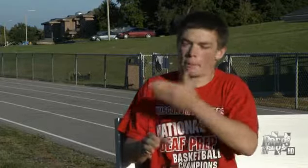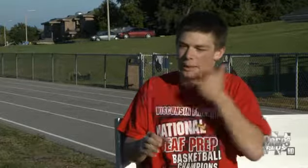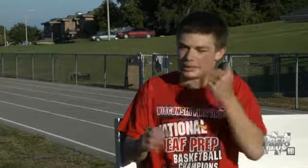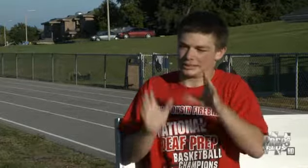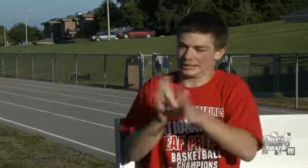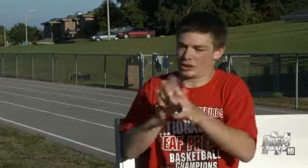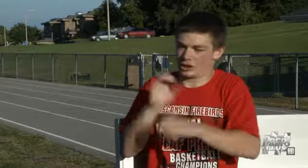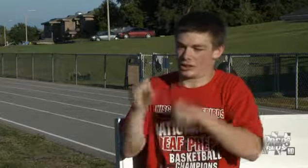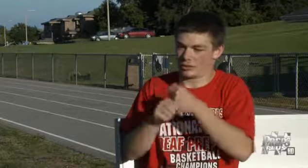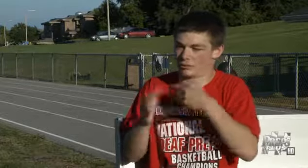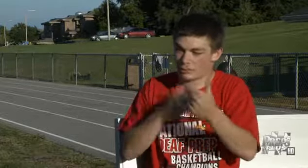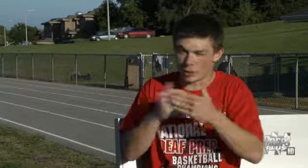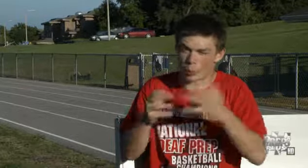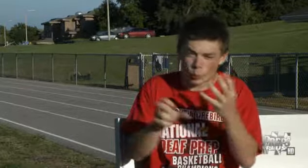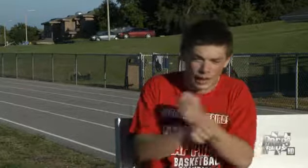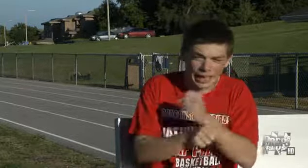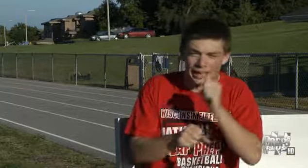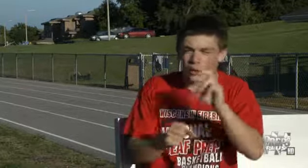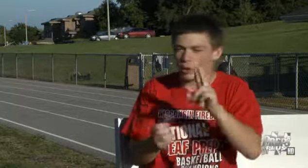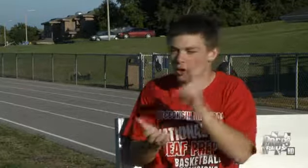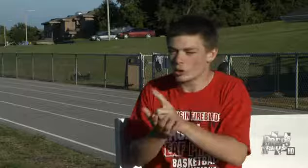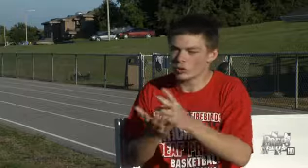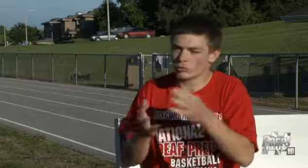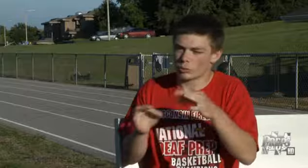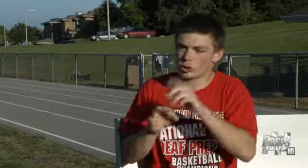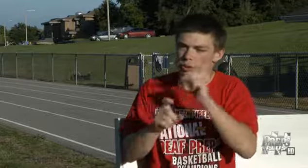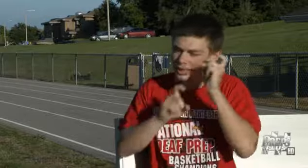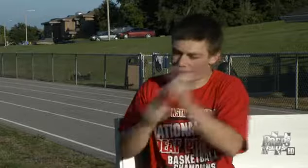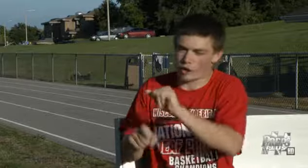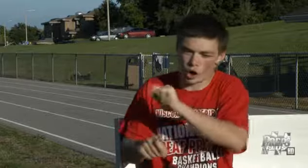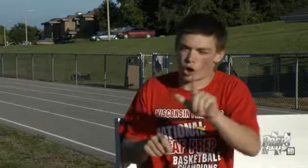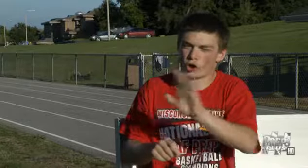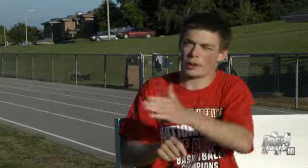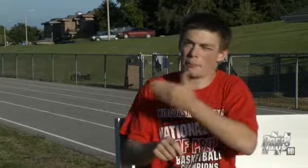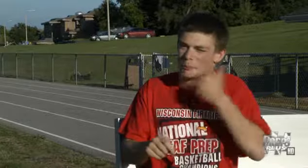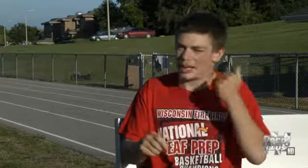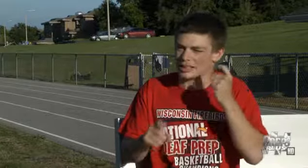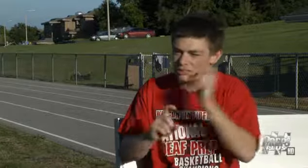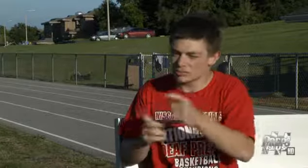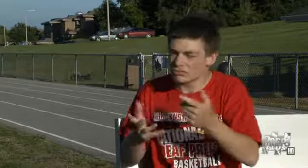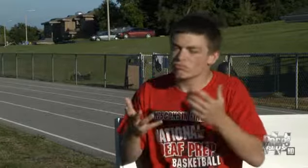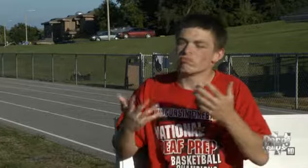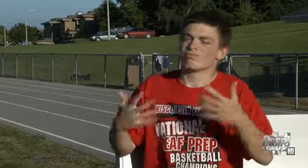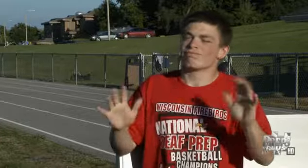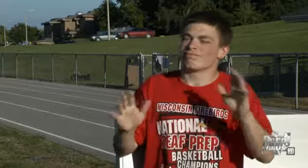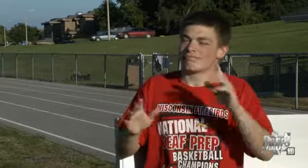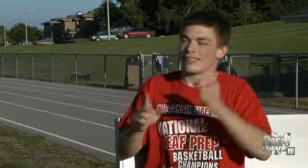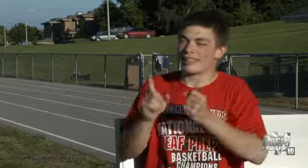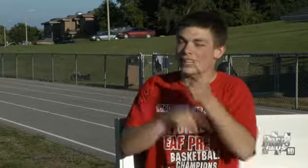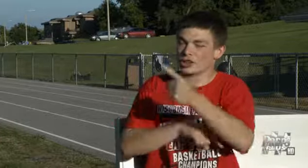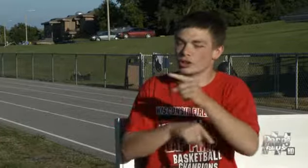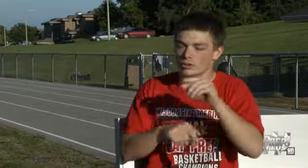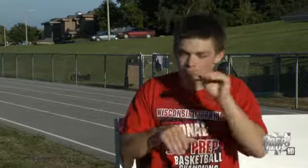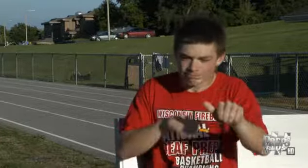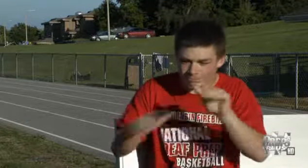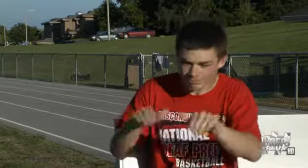You do your best. You know, yeah, I am a senior, but it really doesn't matter whether I need to just give my all.